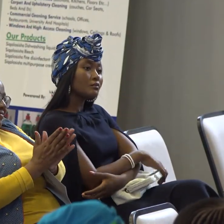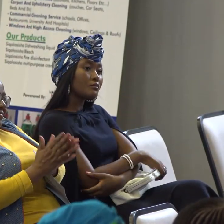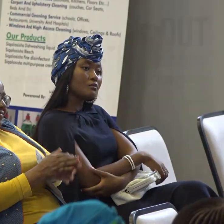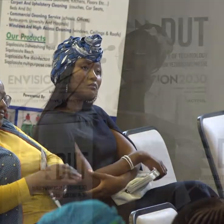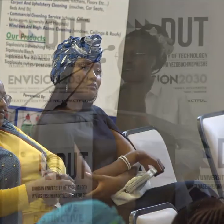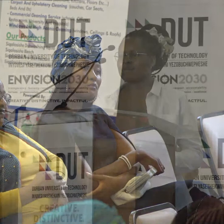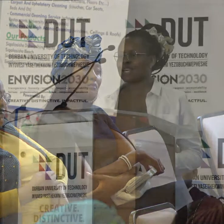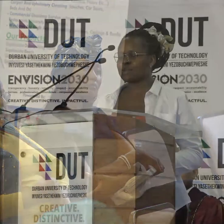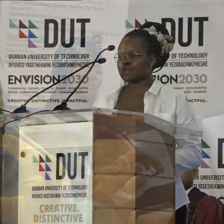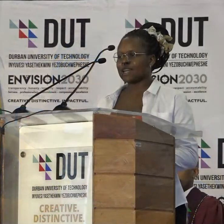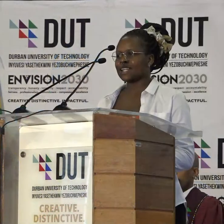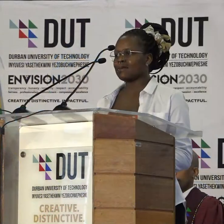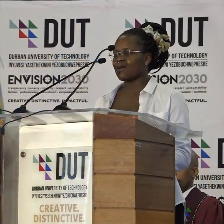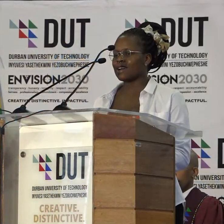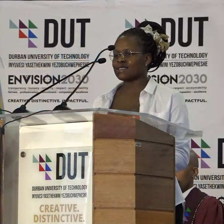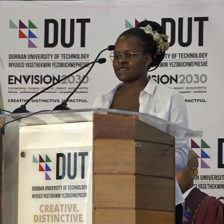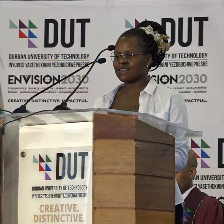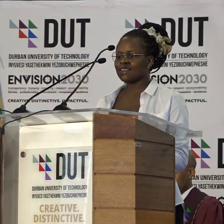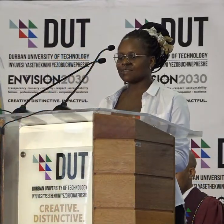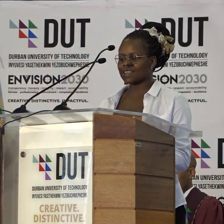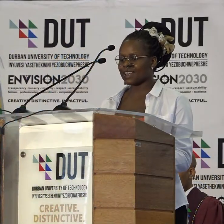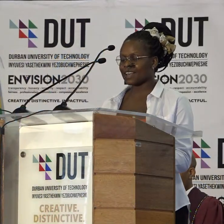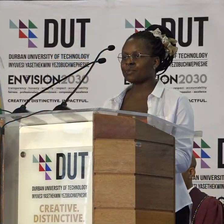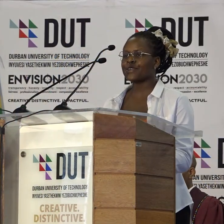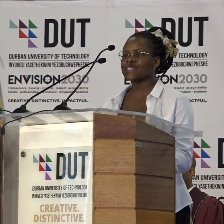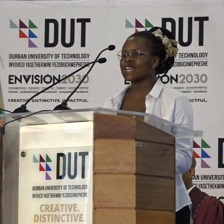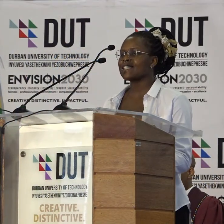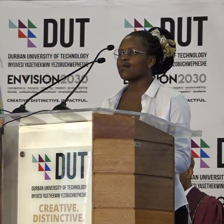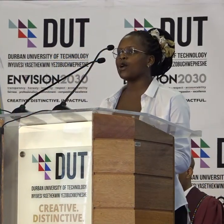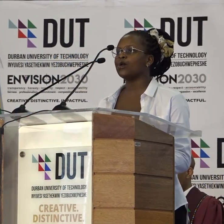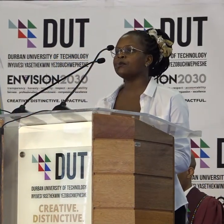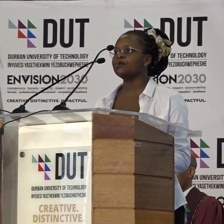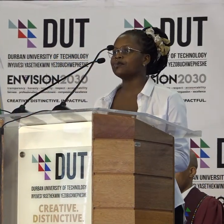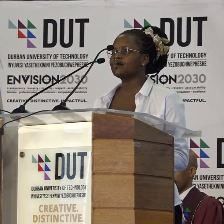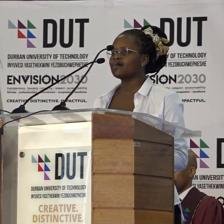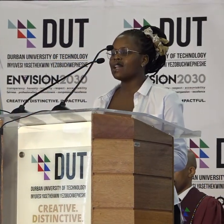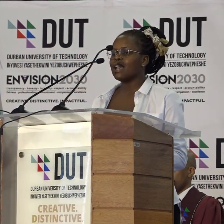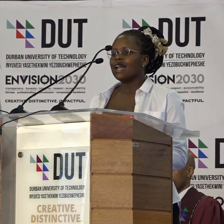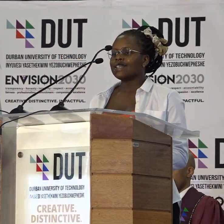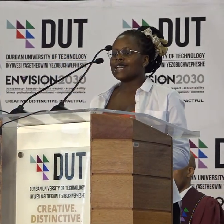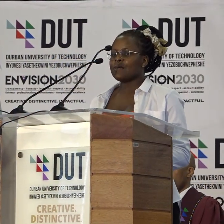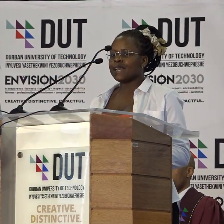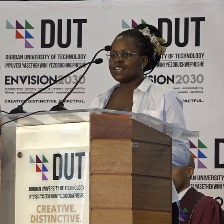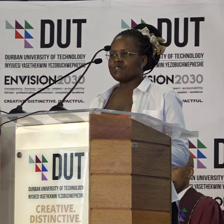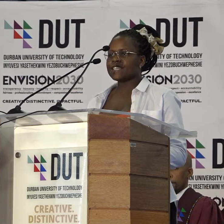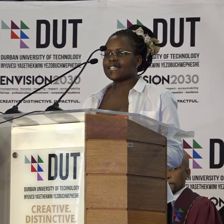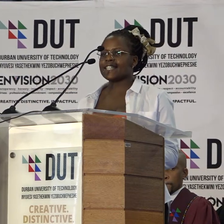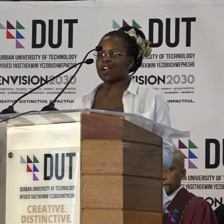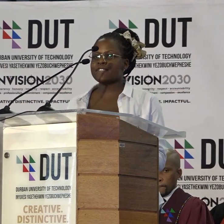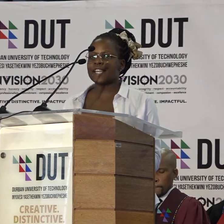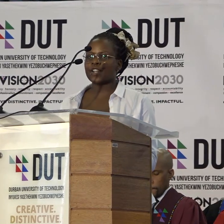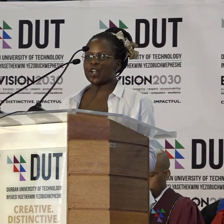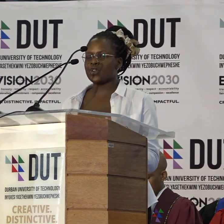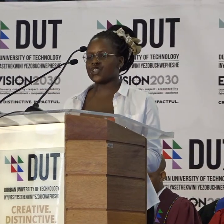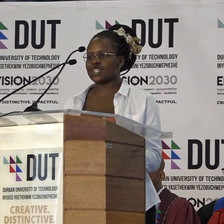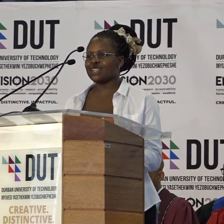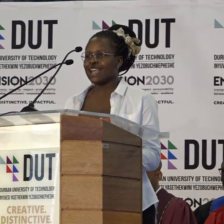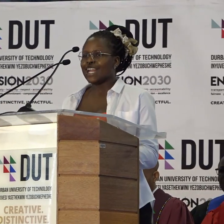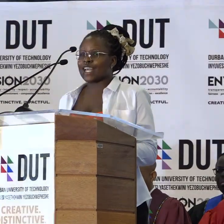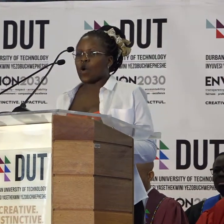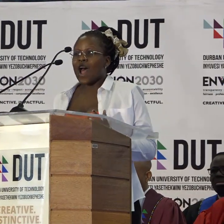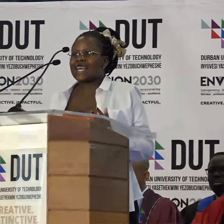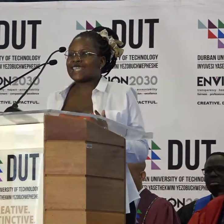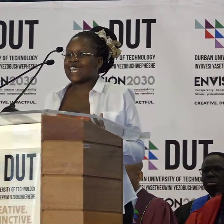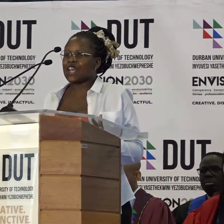Greetings. My name is Batla Makwaza, and I'll be reciting a poem. Durban University of Technology.